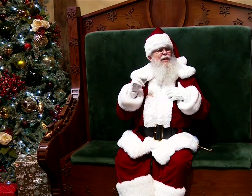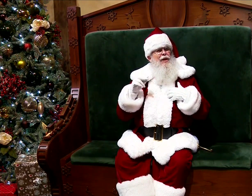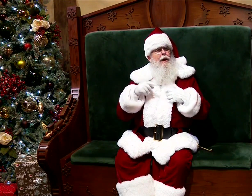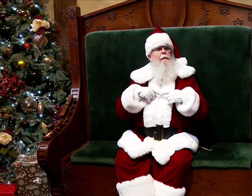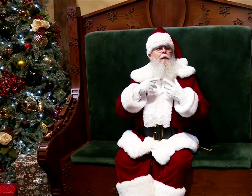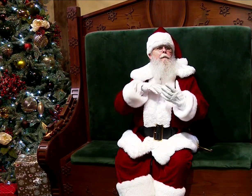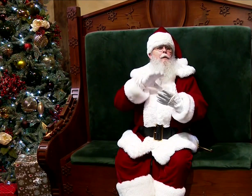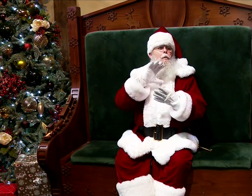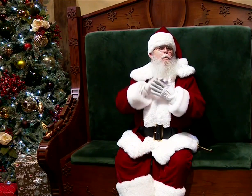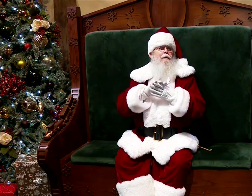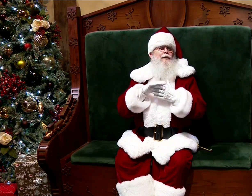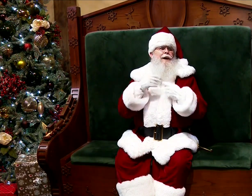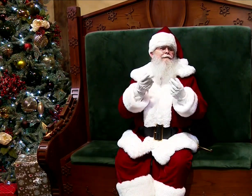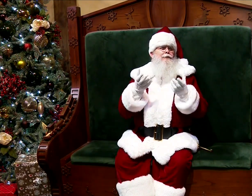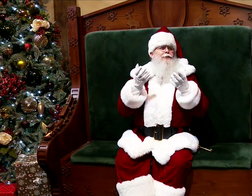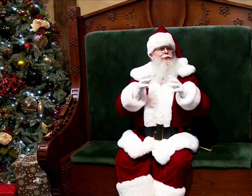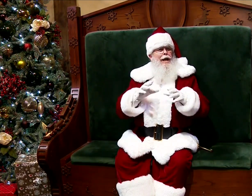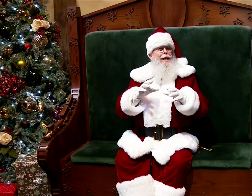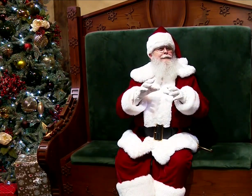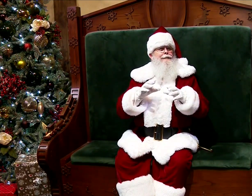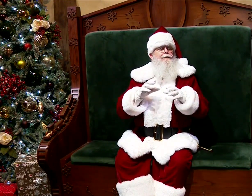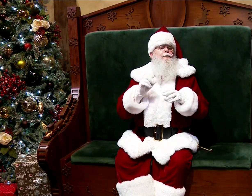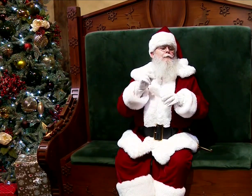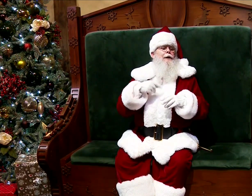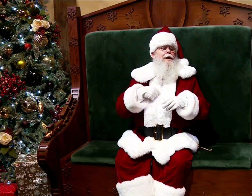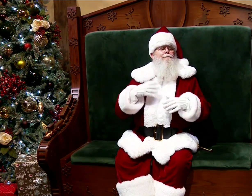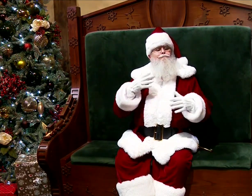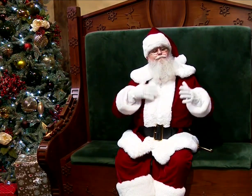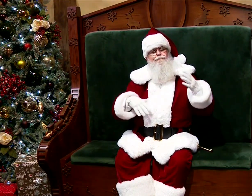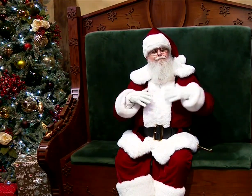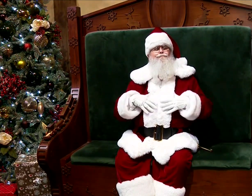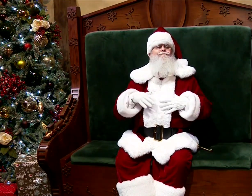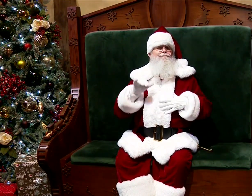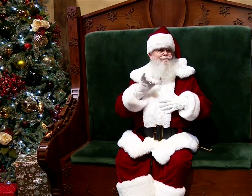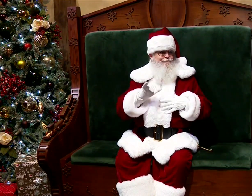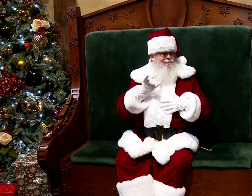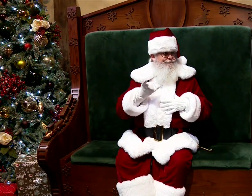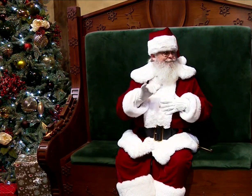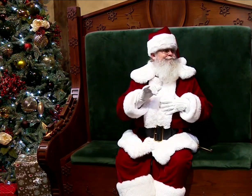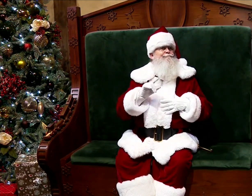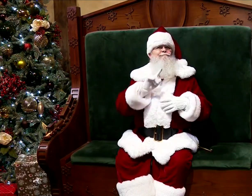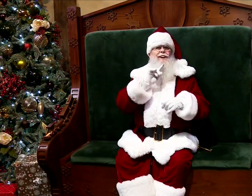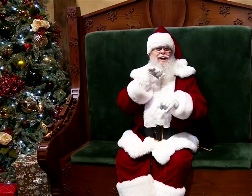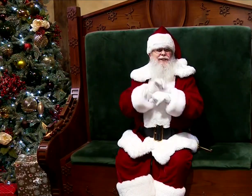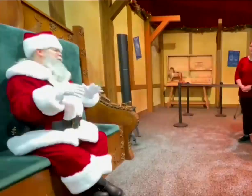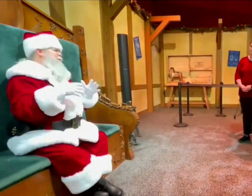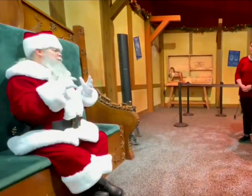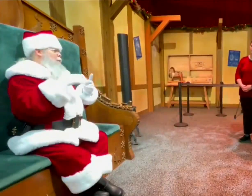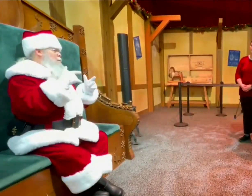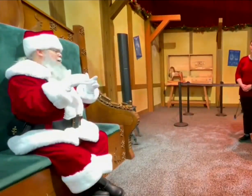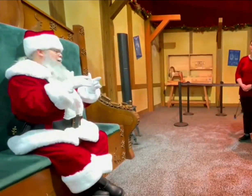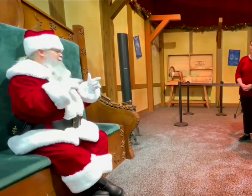wasn't feeling it. It wasn't for me. But my wife encouraged me to give it a try. I put on the suit and I realized